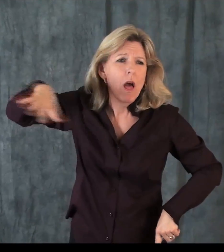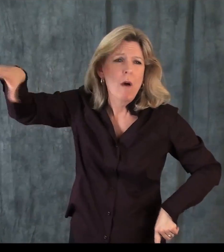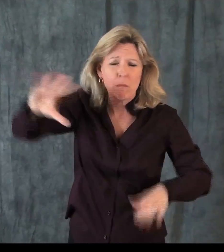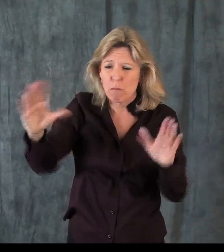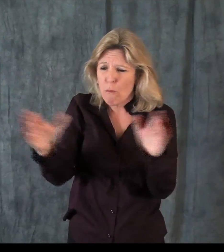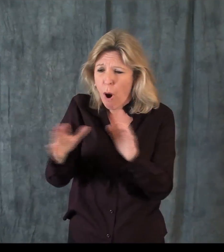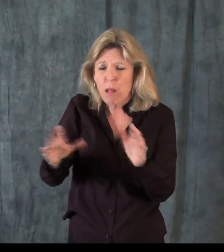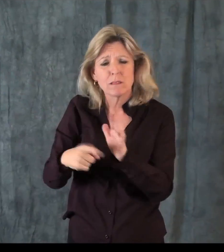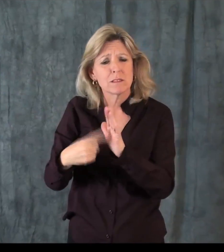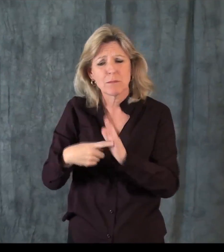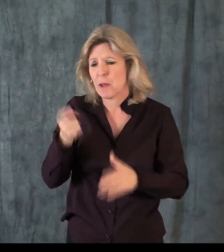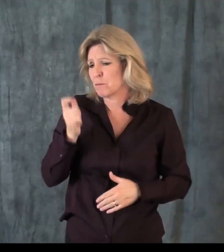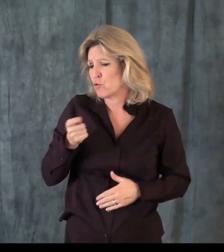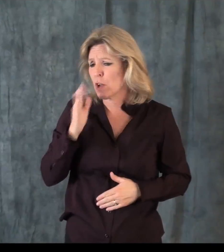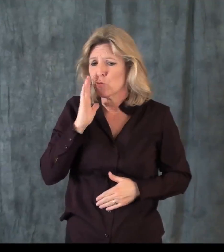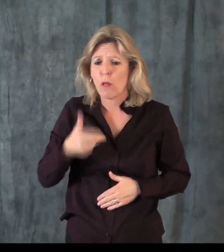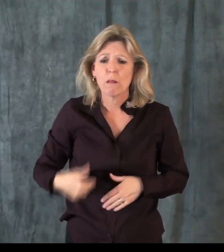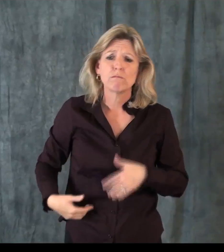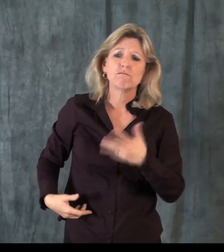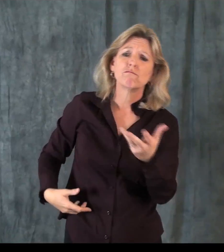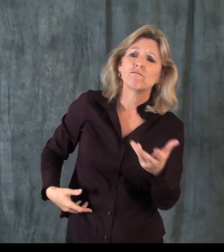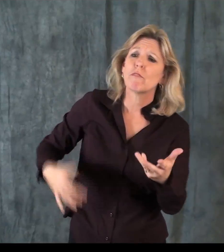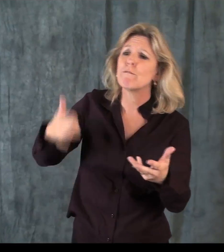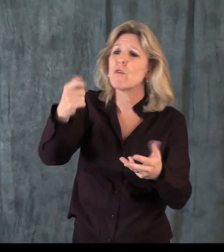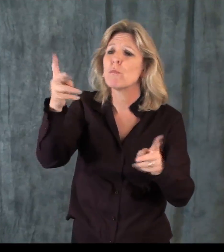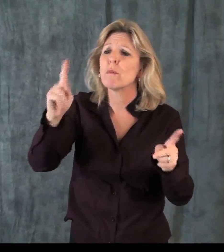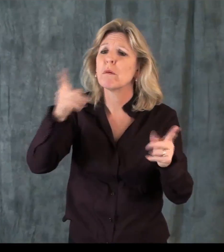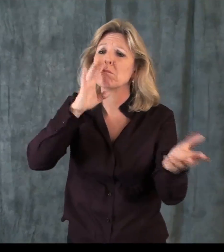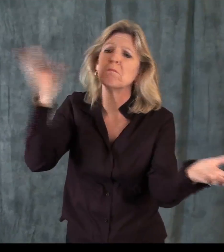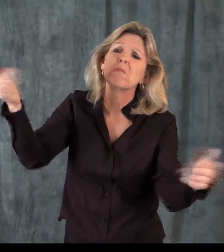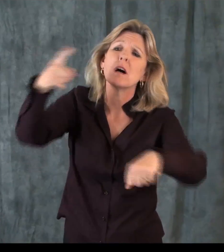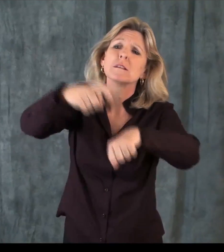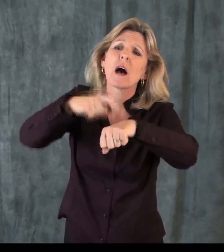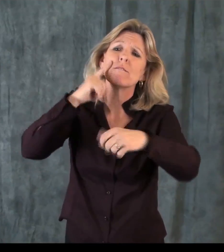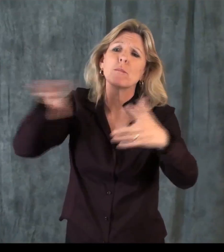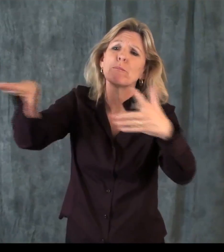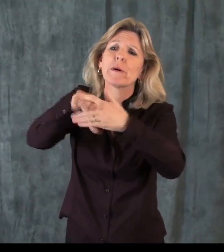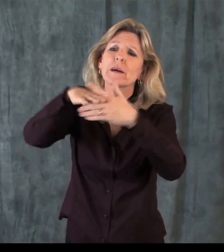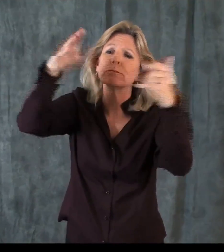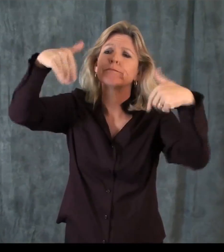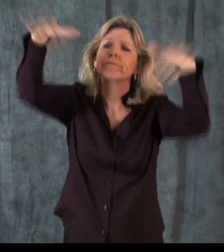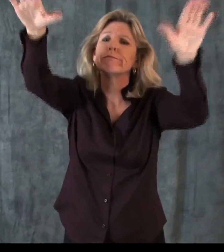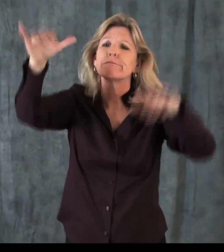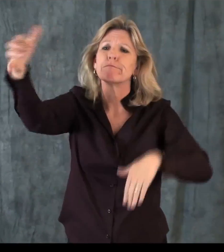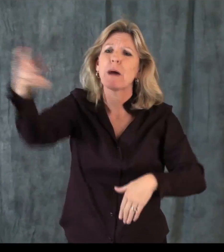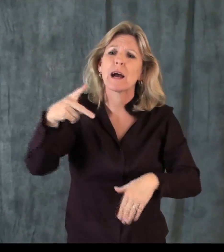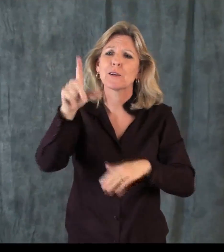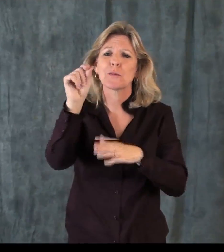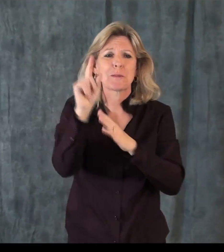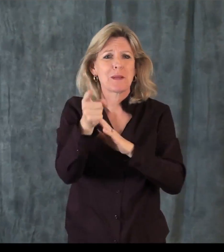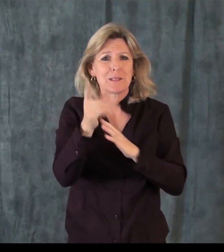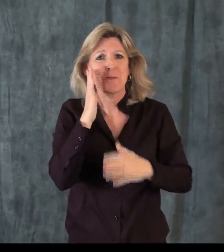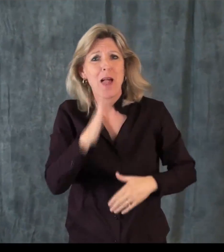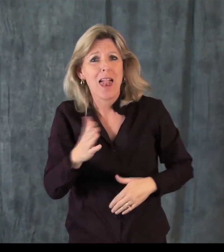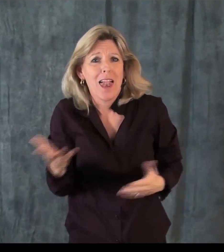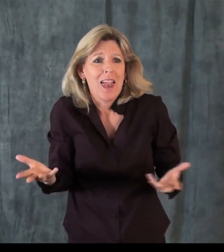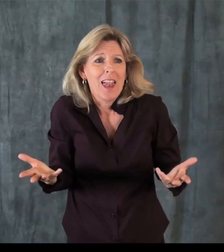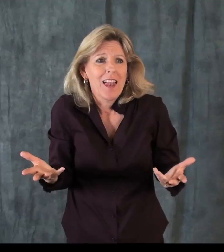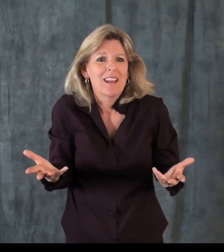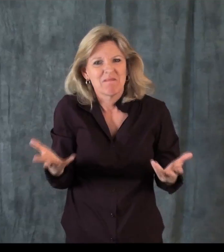and their client. Or if it's in a very remote rural area and the courtroom is able to actually have the judge ask